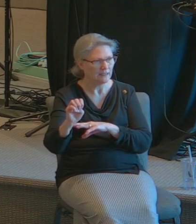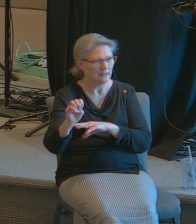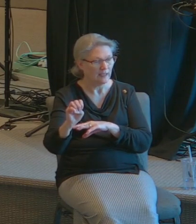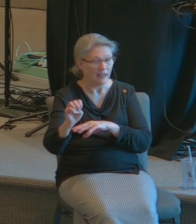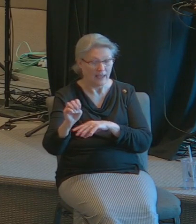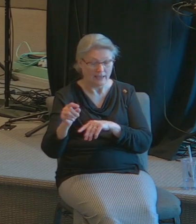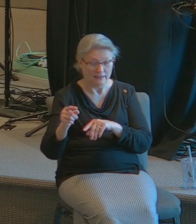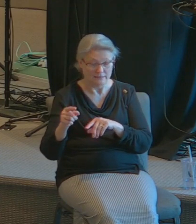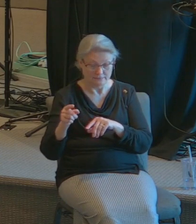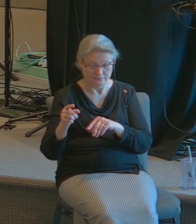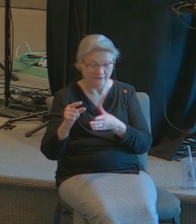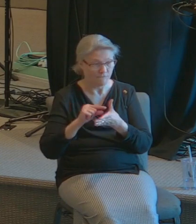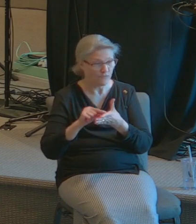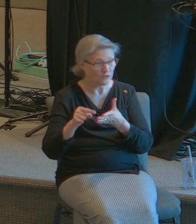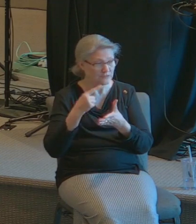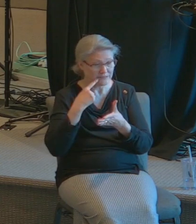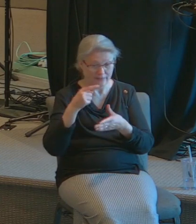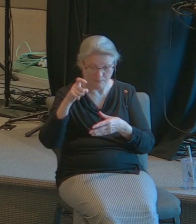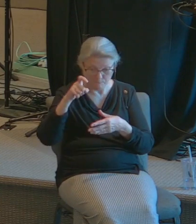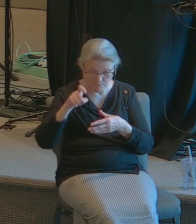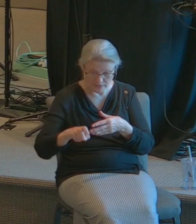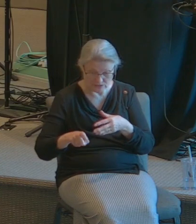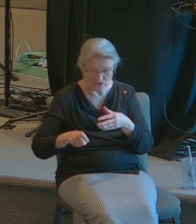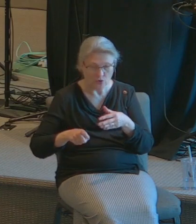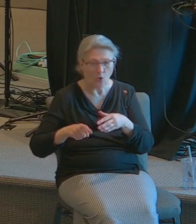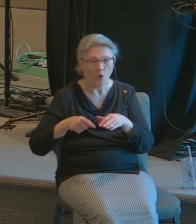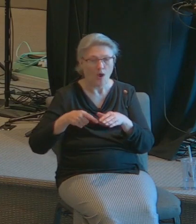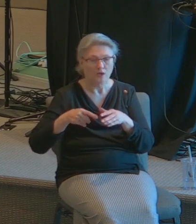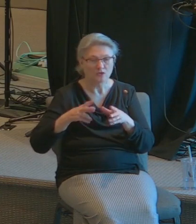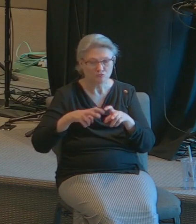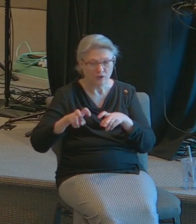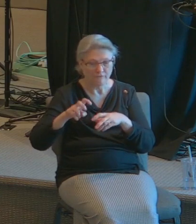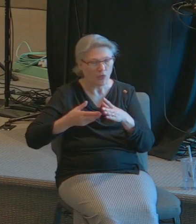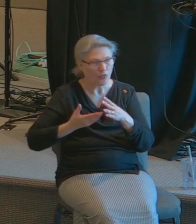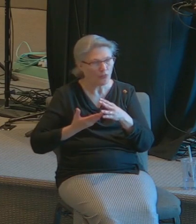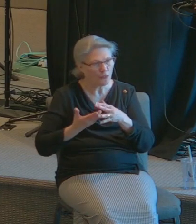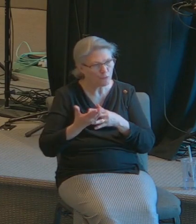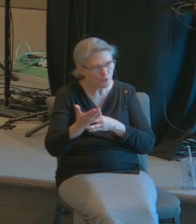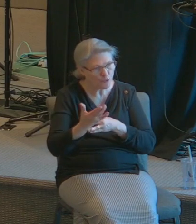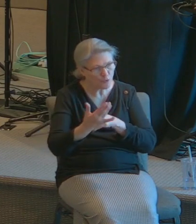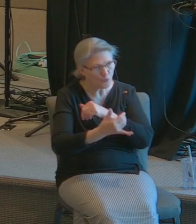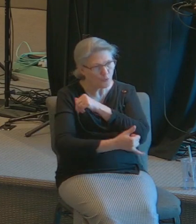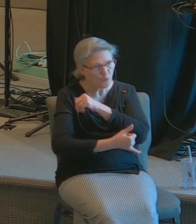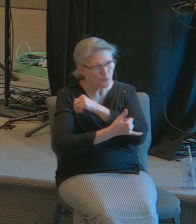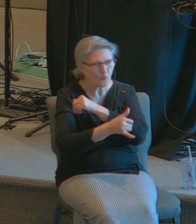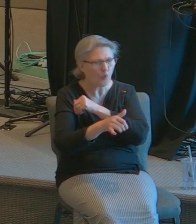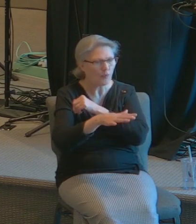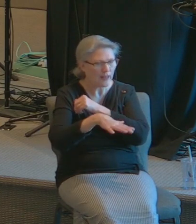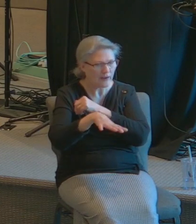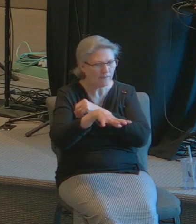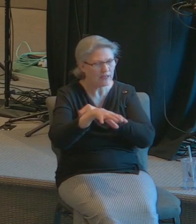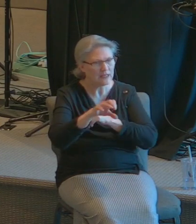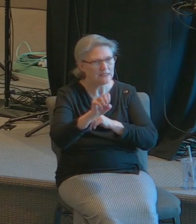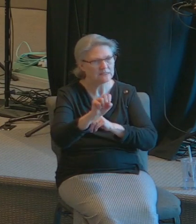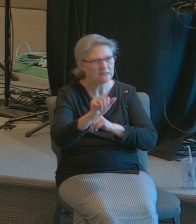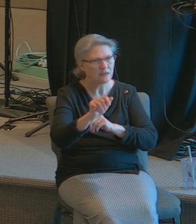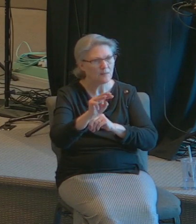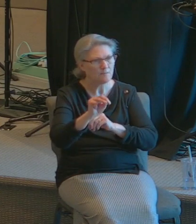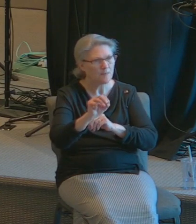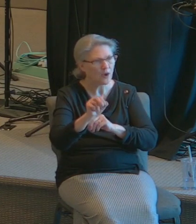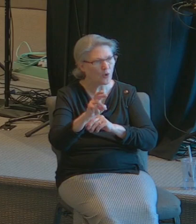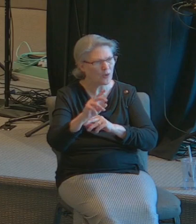needs go through Samaria Samaria did they need to go through Samaria